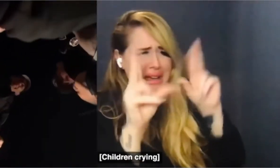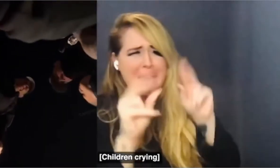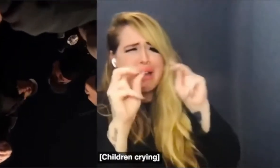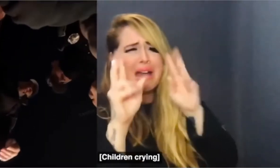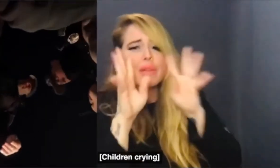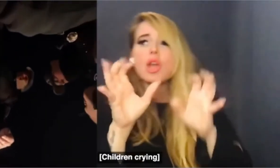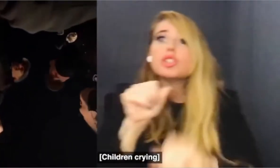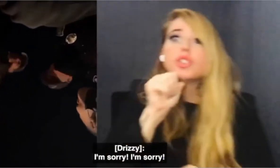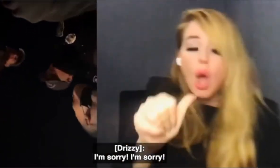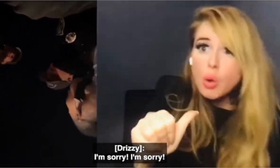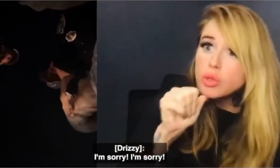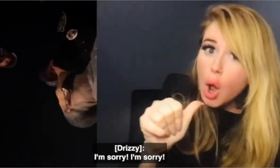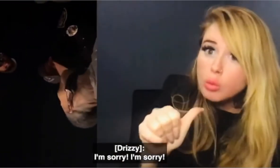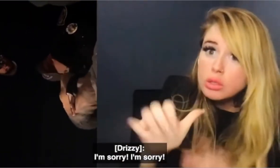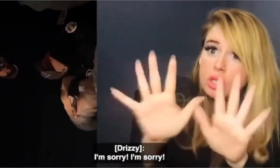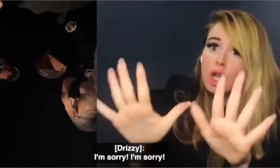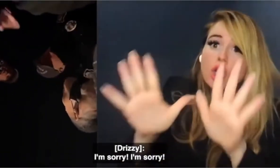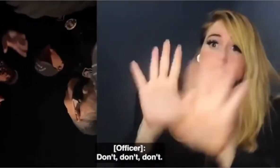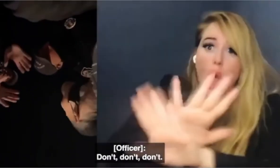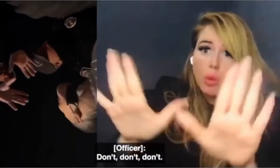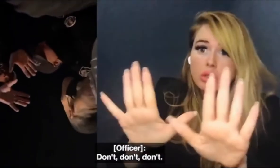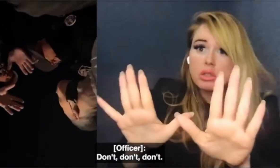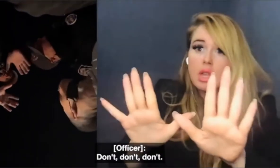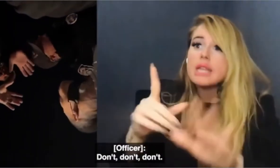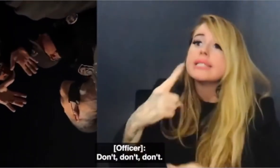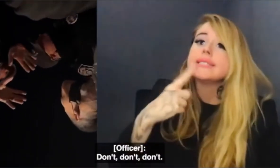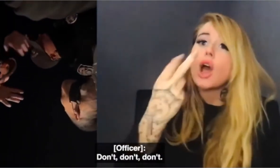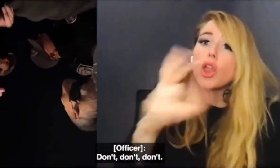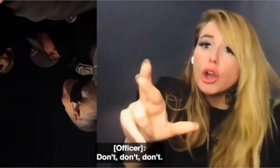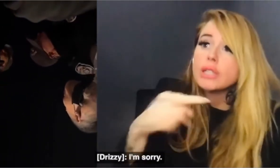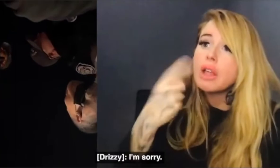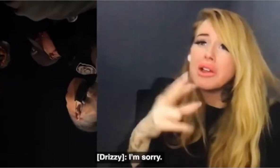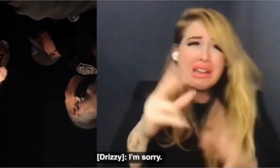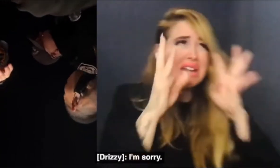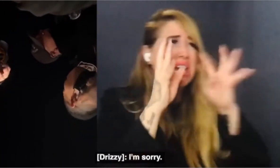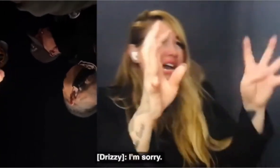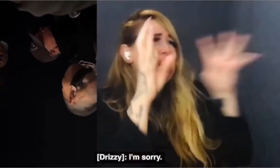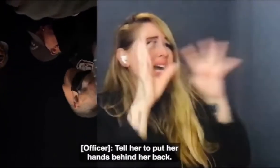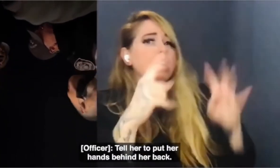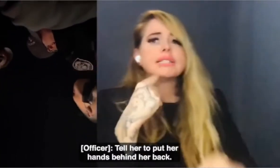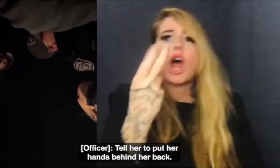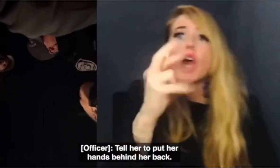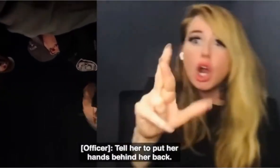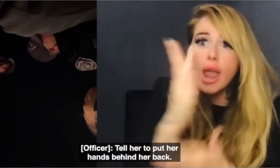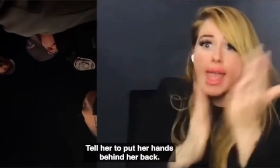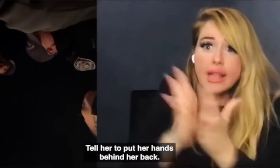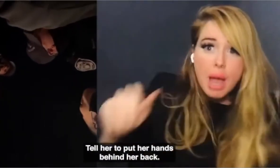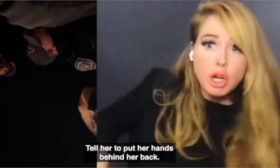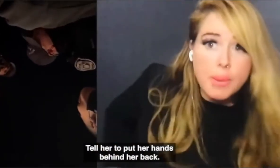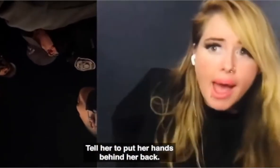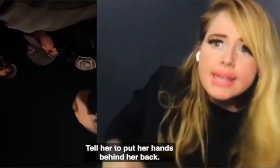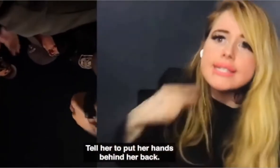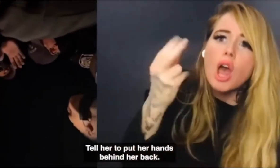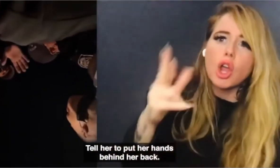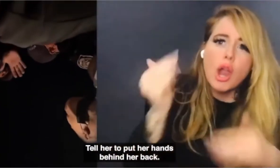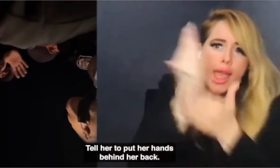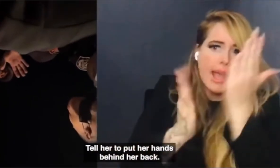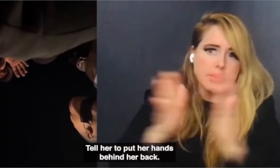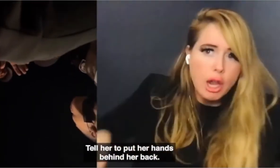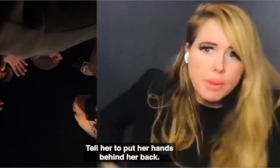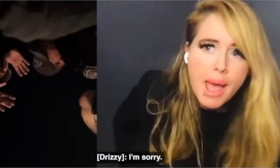don't don't don't don't don't tell her to put her hands behind her back tell her to